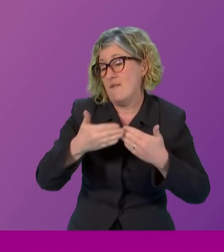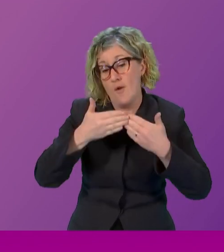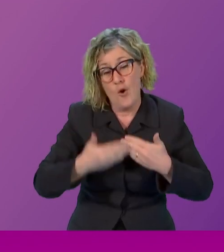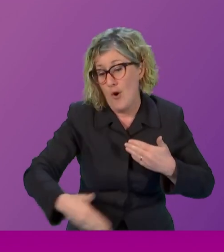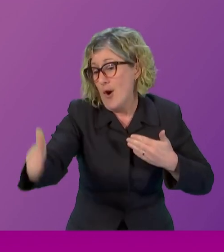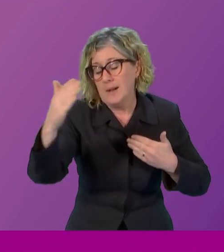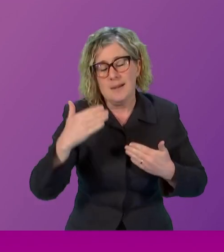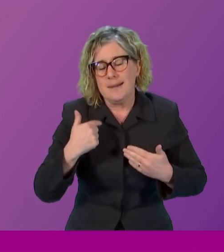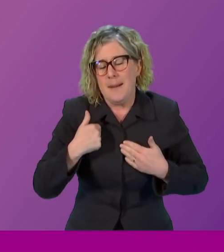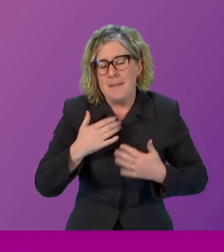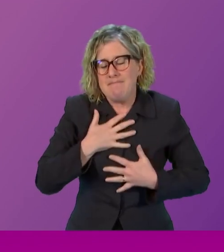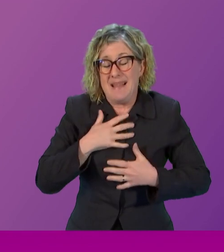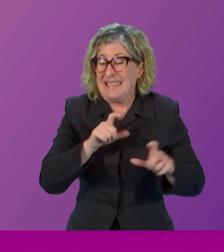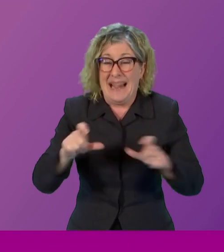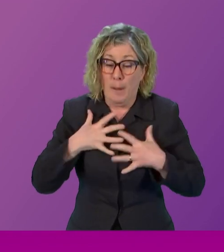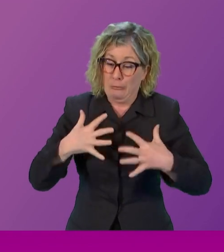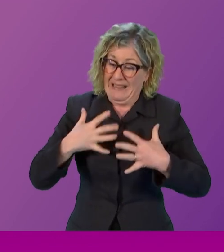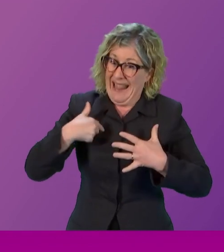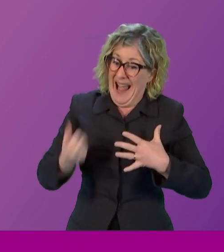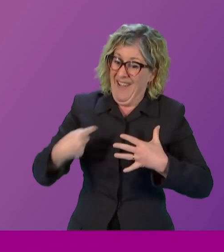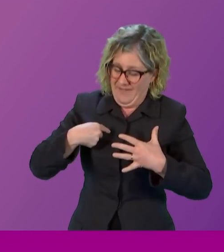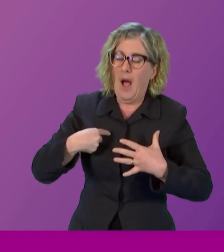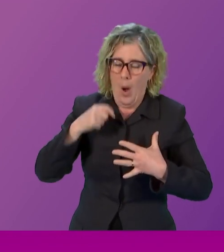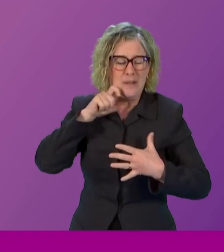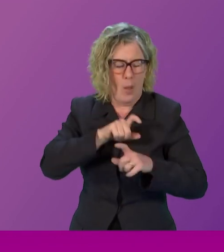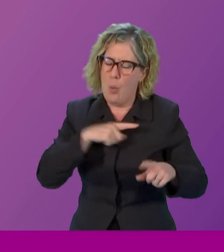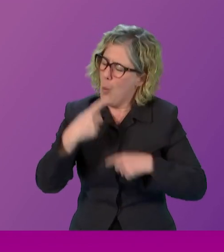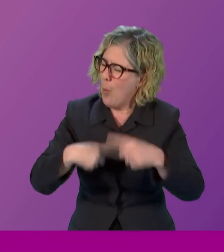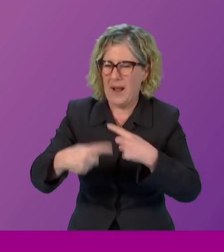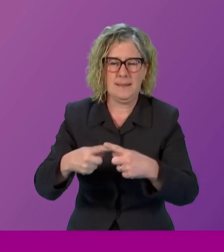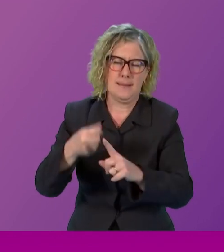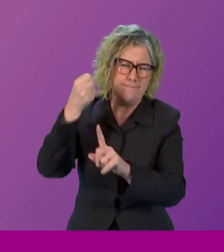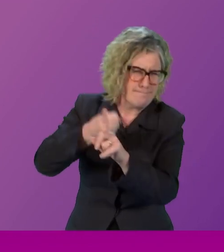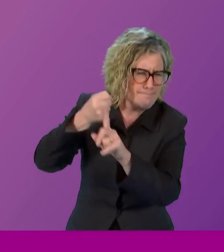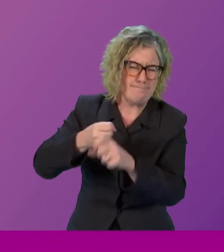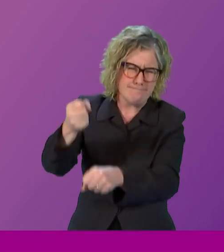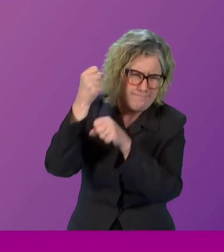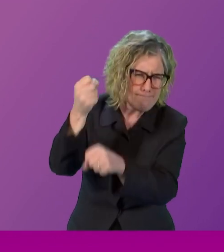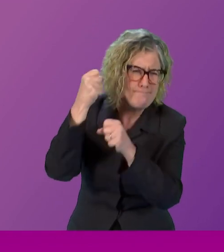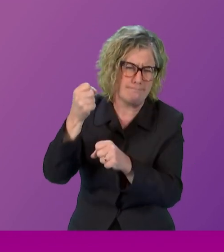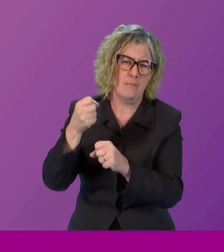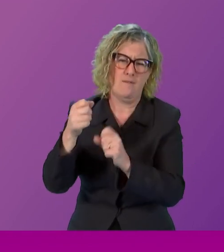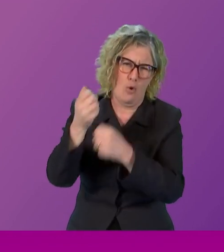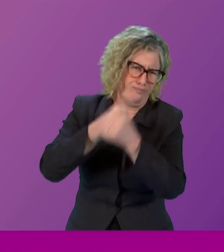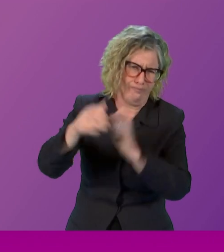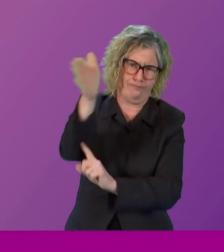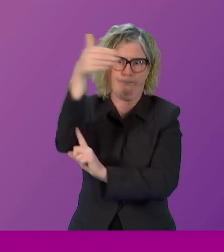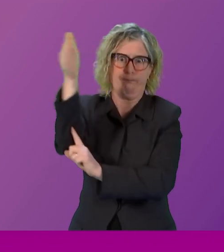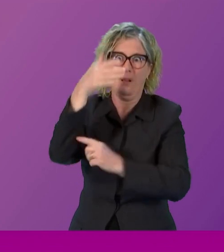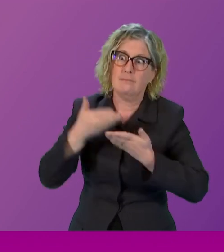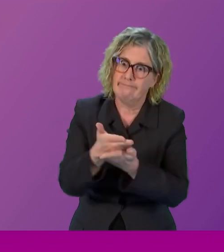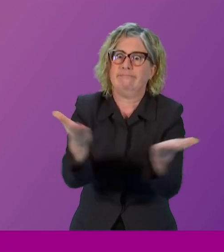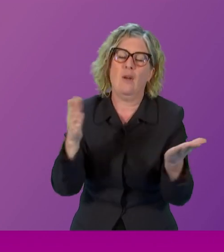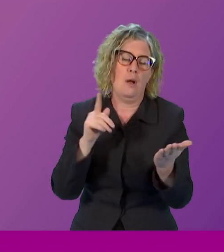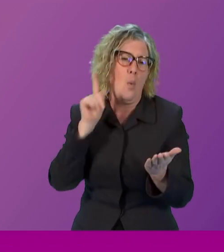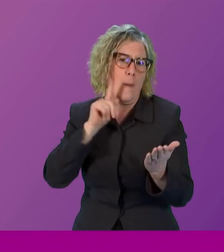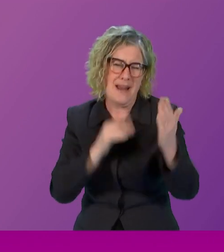as there is breath in my body, will continue to be a champion and an advocate for gender equality, which is, as I will set out